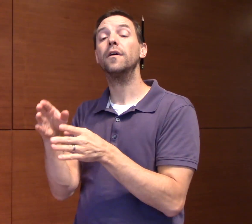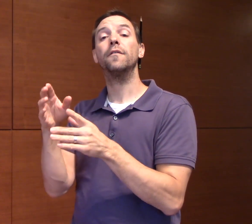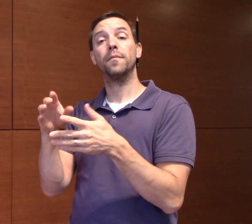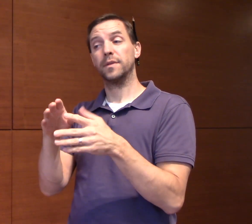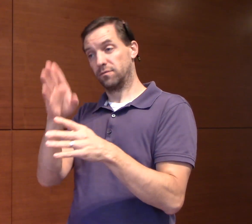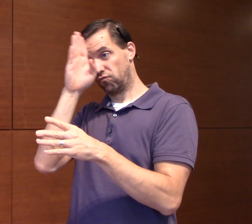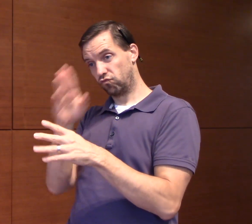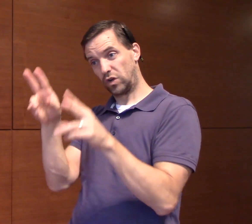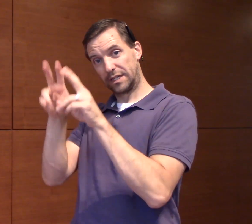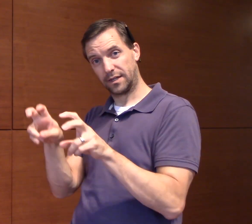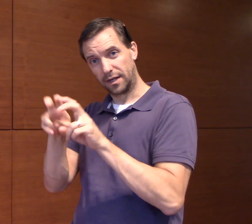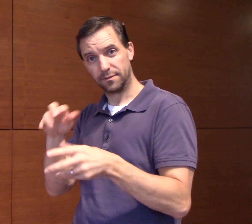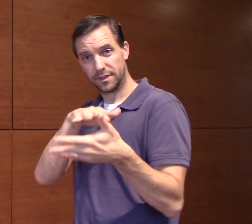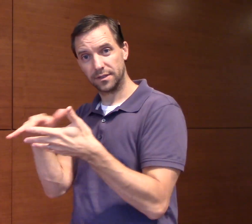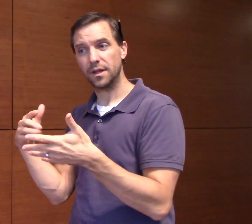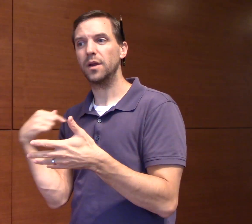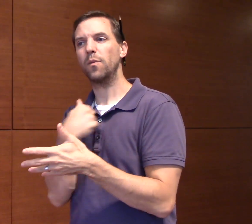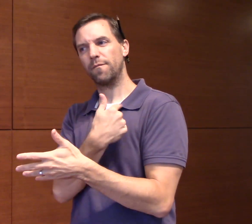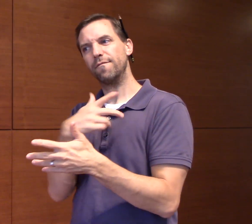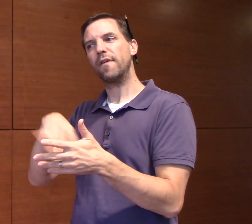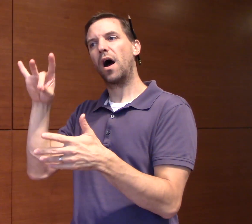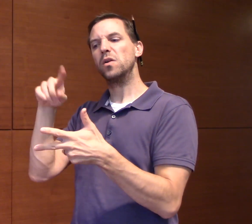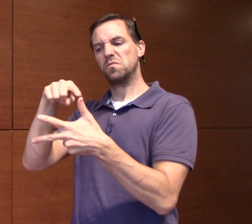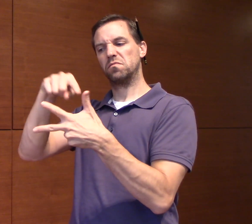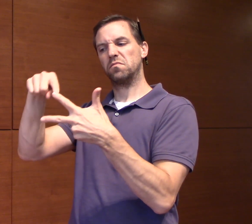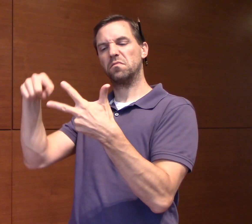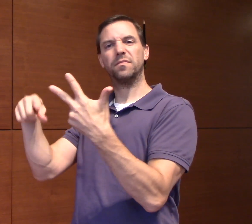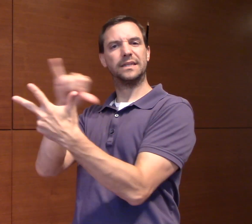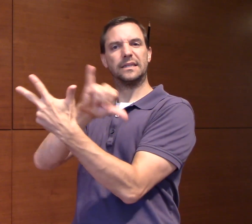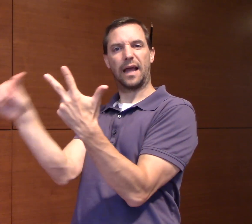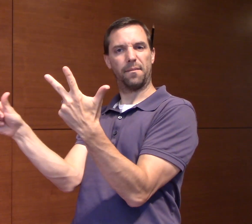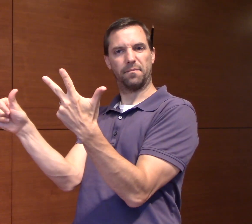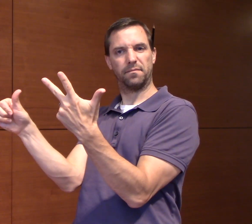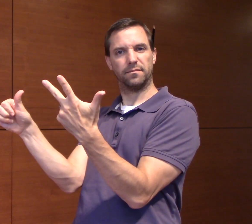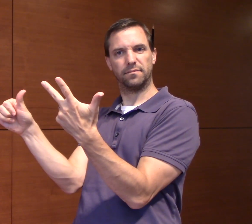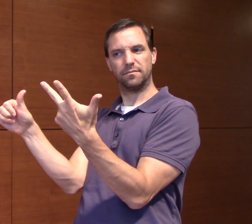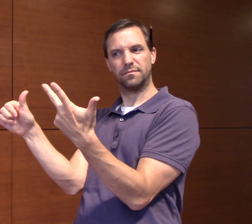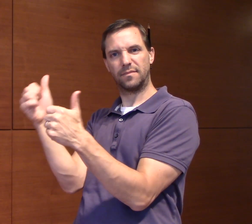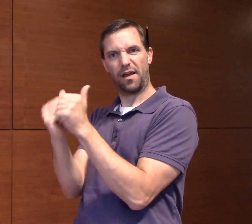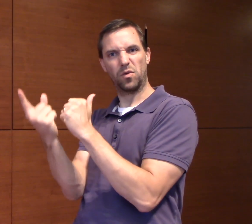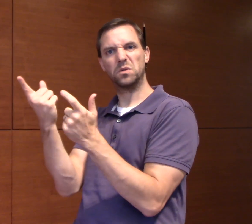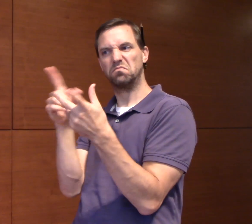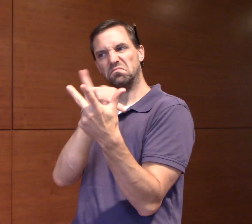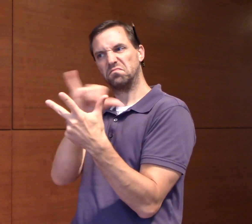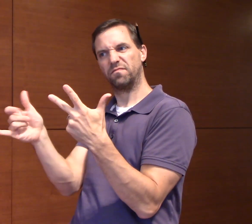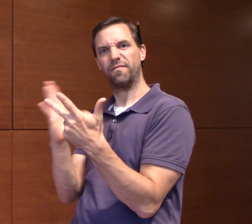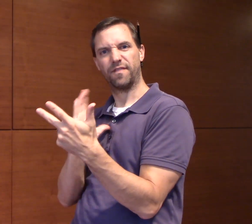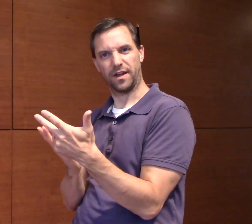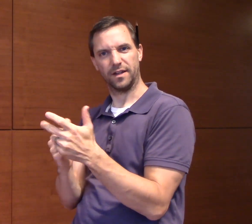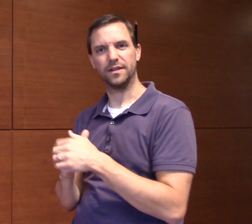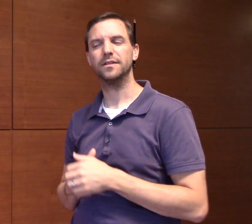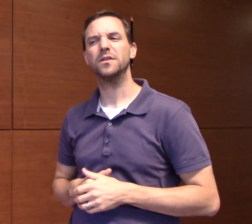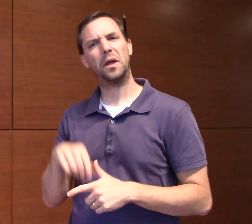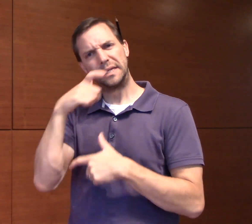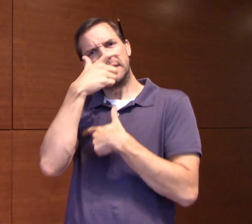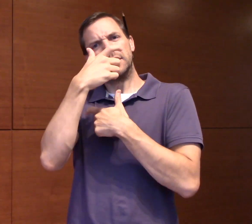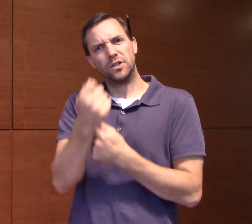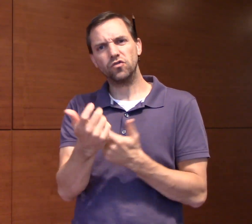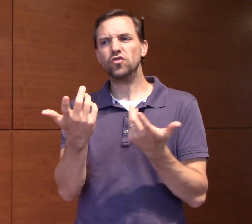equally, but the deaf children with cochlear implants were at higher risk of executive function problems by parent report. Turning to the